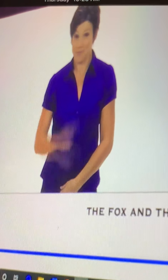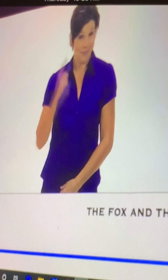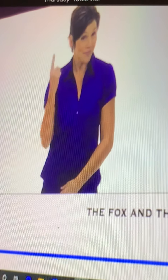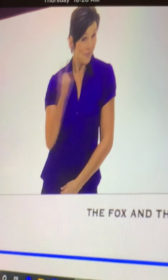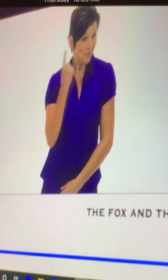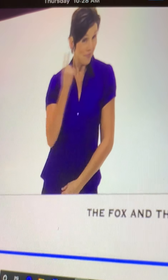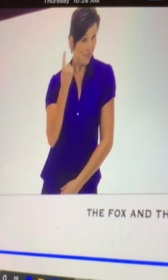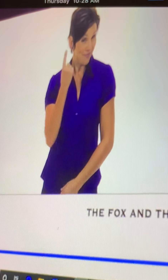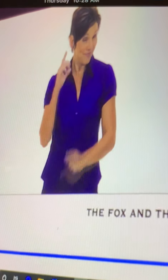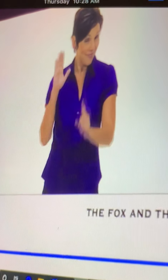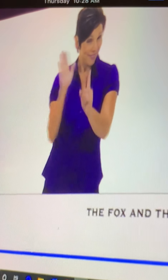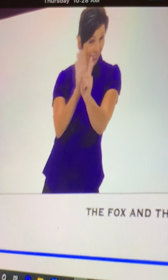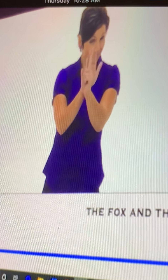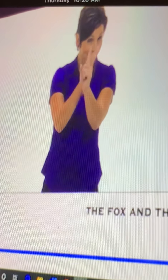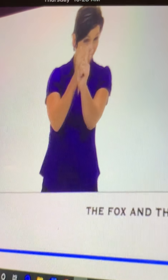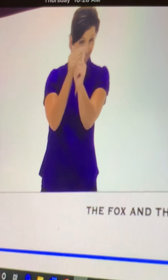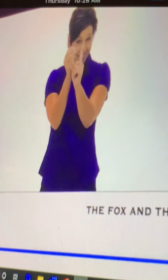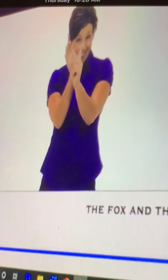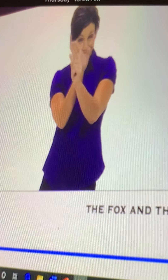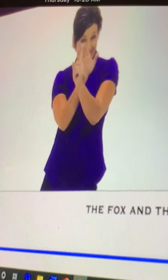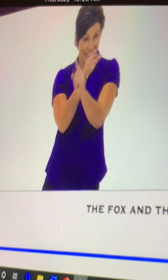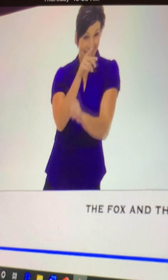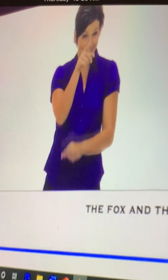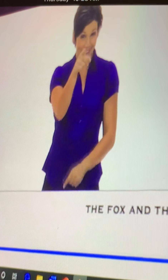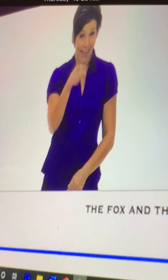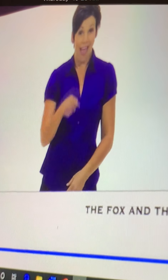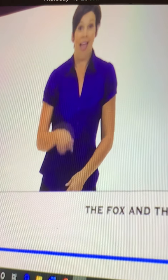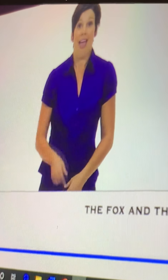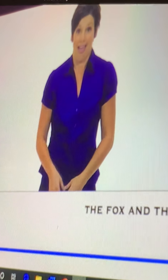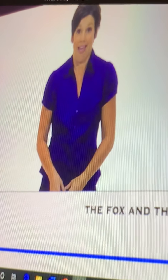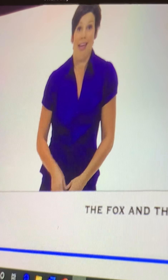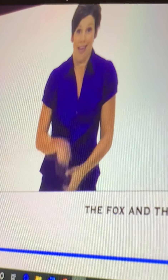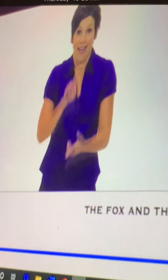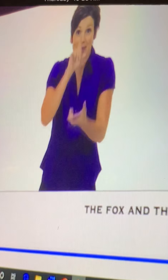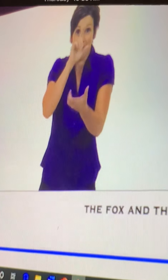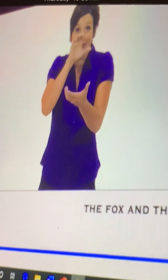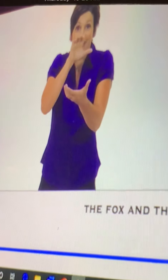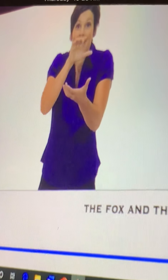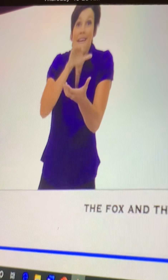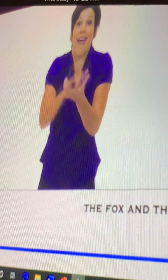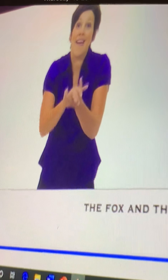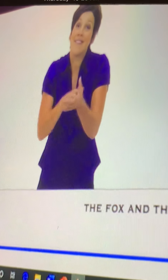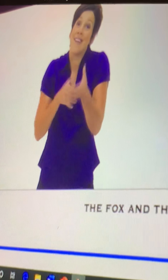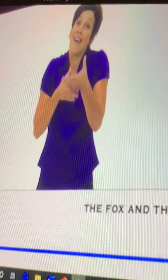video is so long. . . . . . .